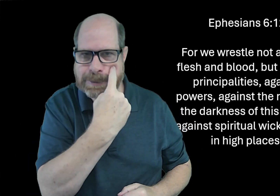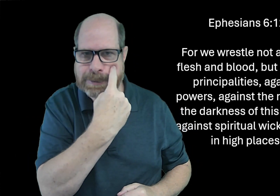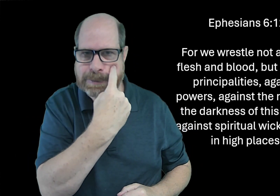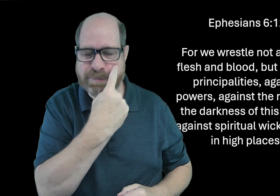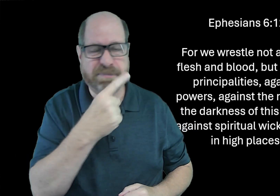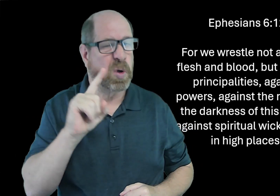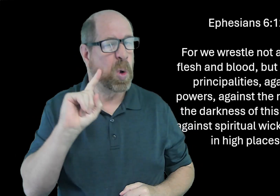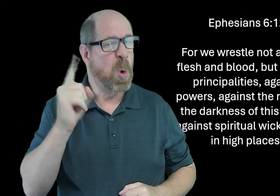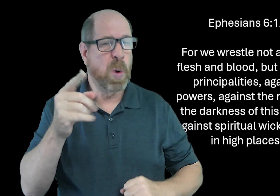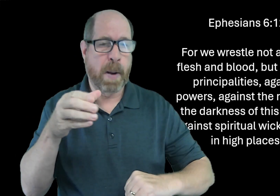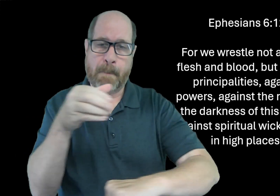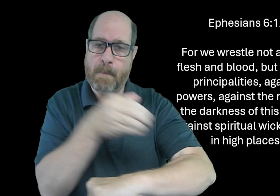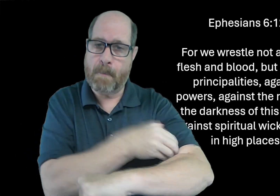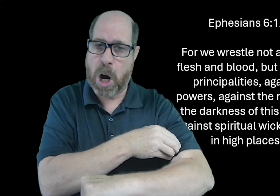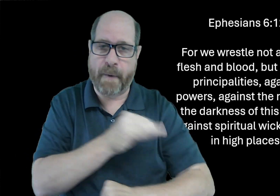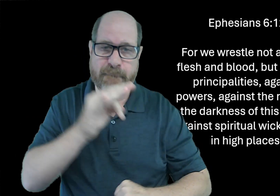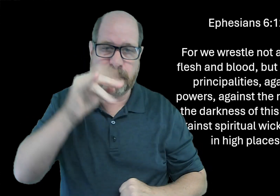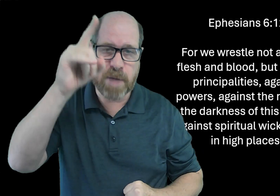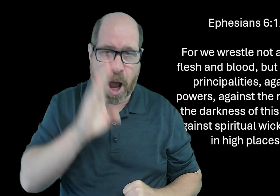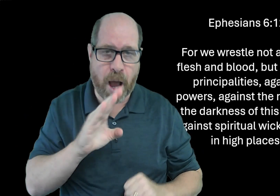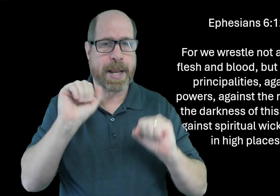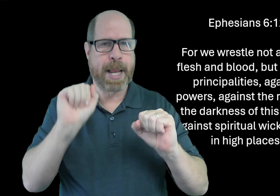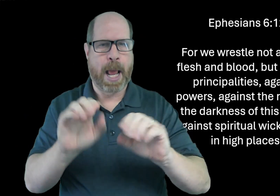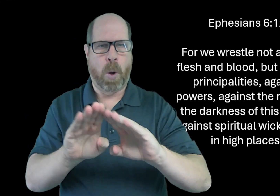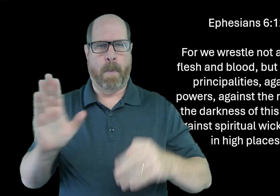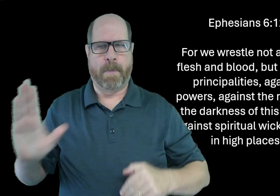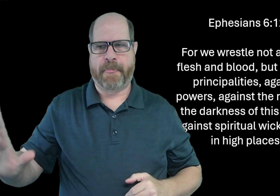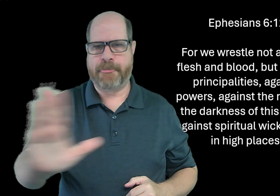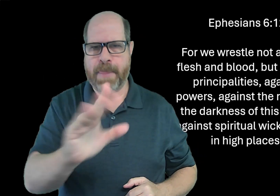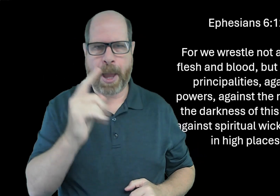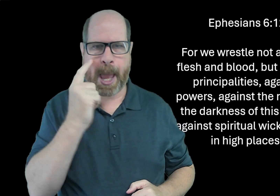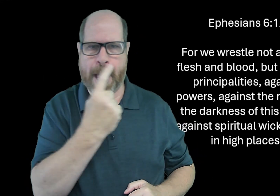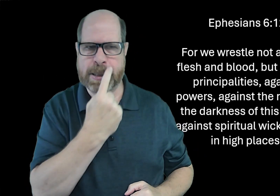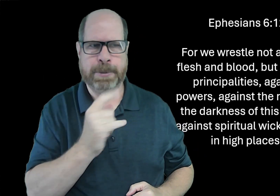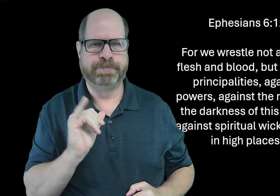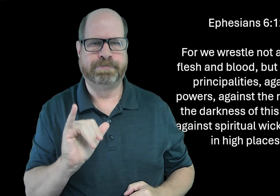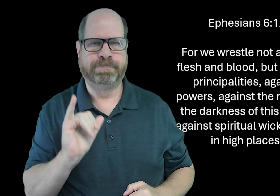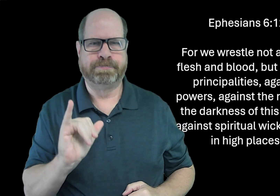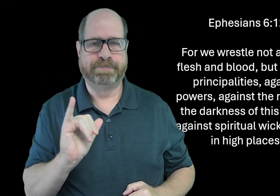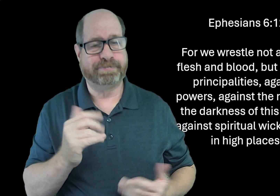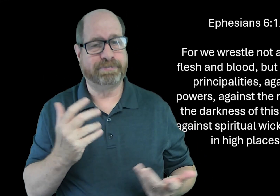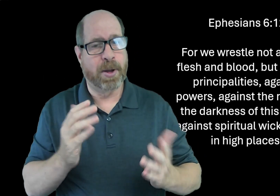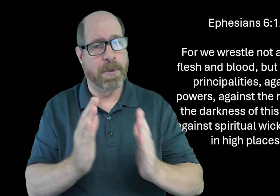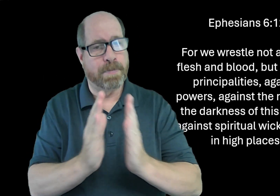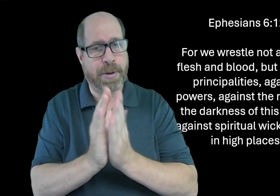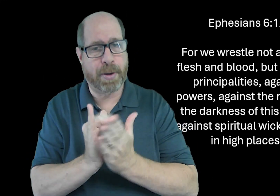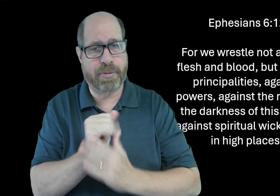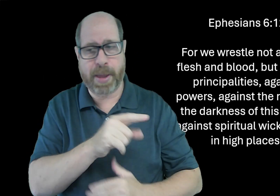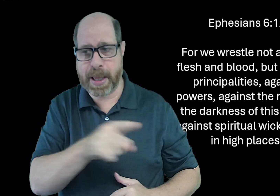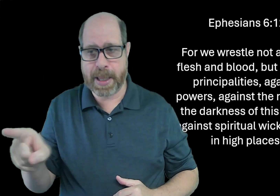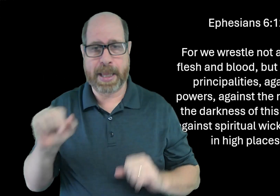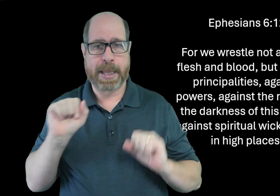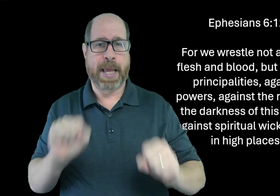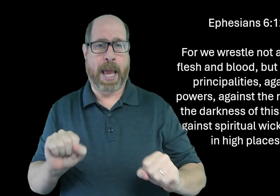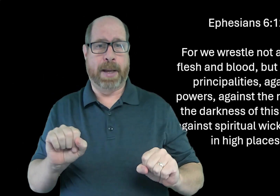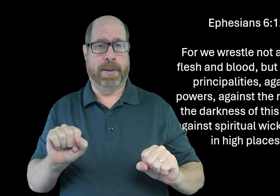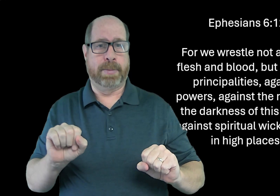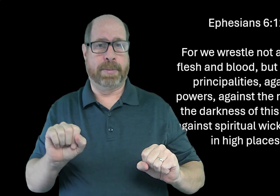open eyes. The power has to come from God to open their eyes. And I pray that